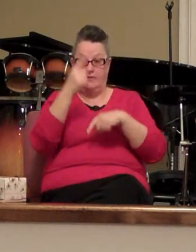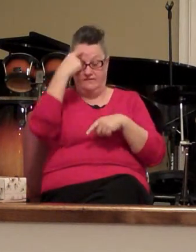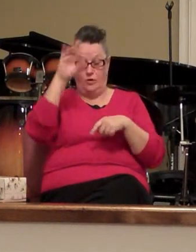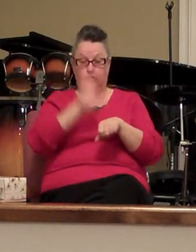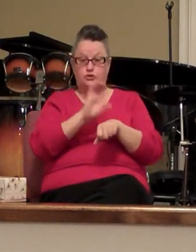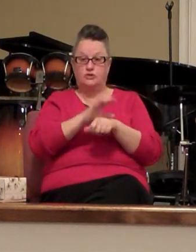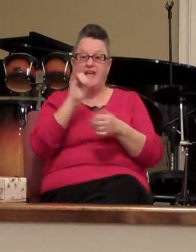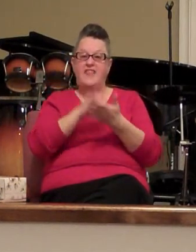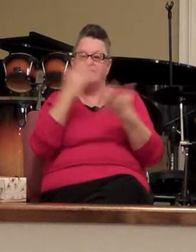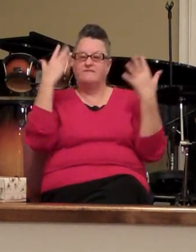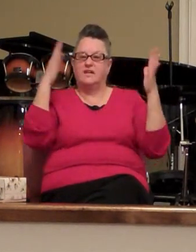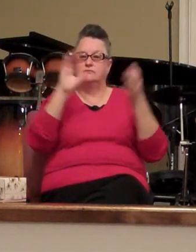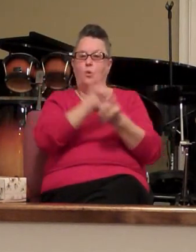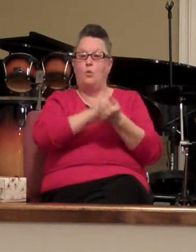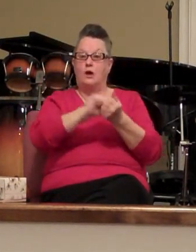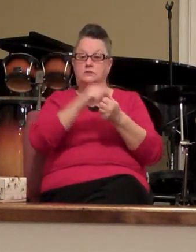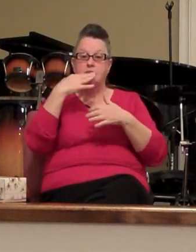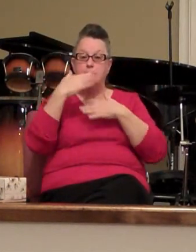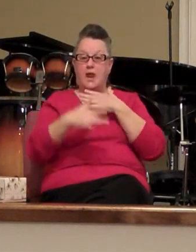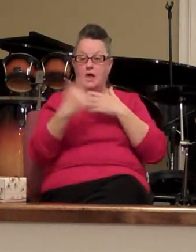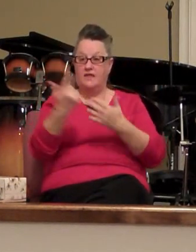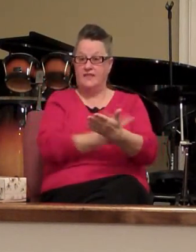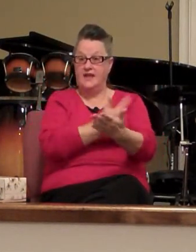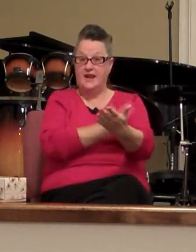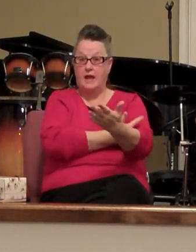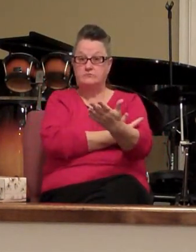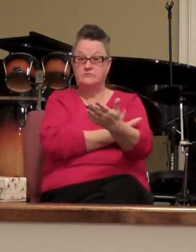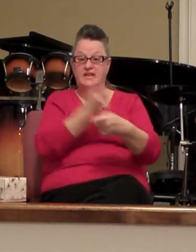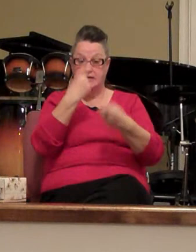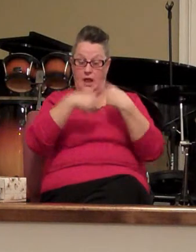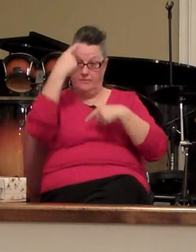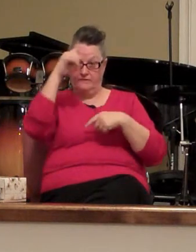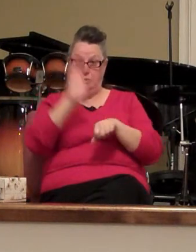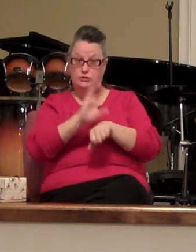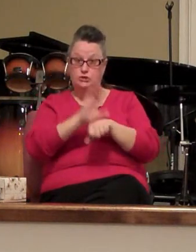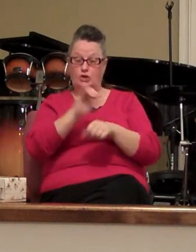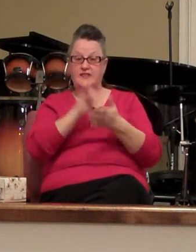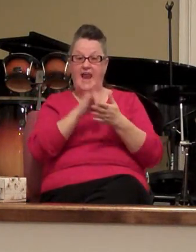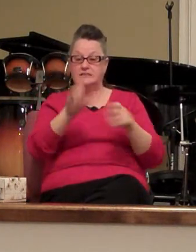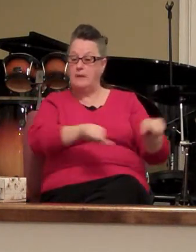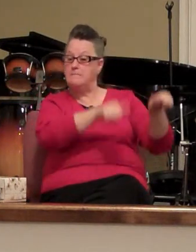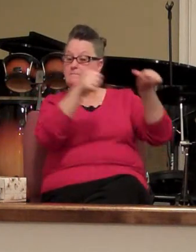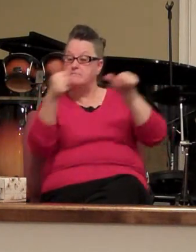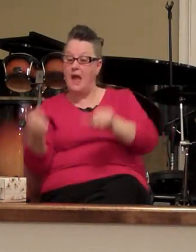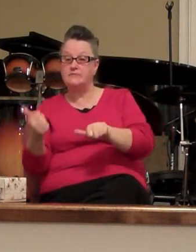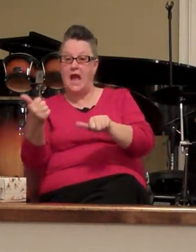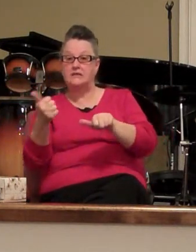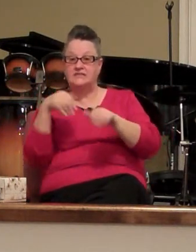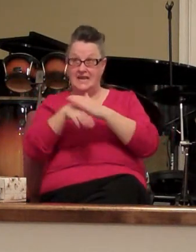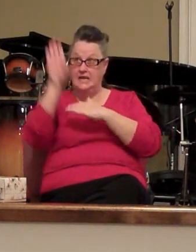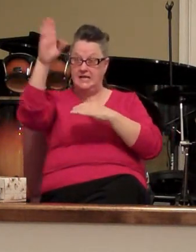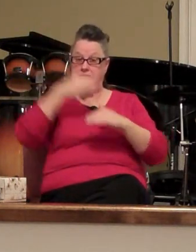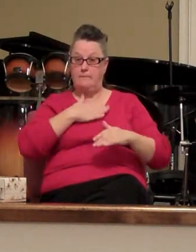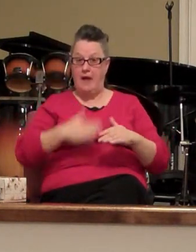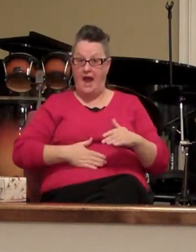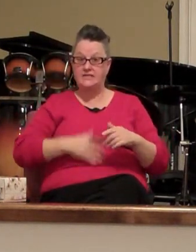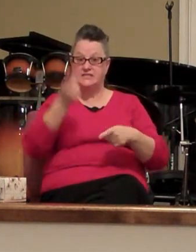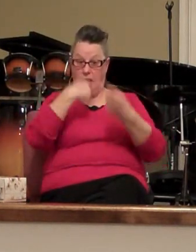washed in the blood of the lamb he is coming for a church that has been baptized into his body he's coming for a church